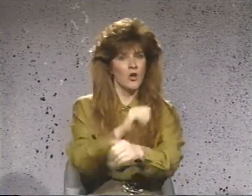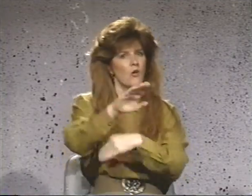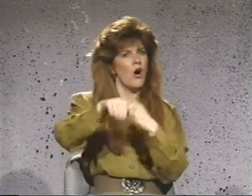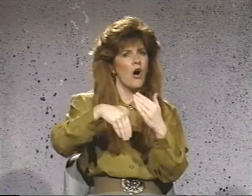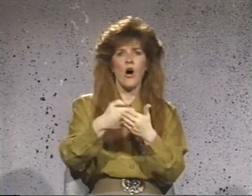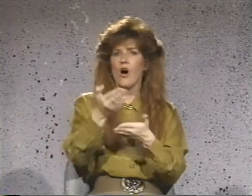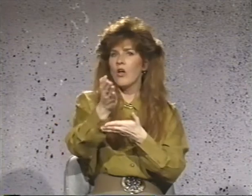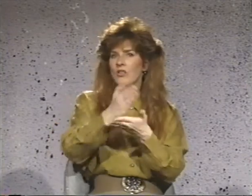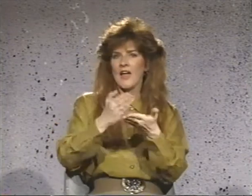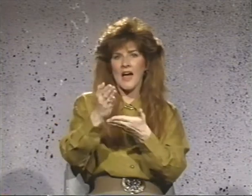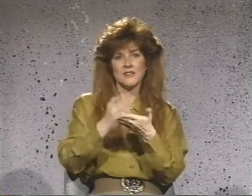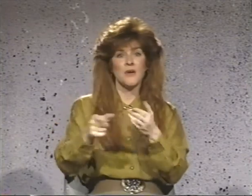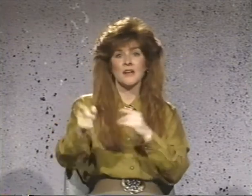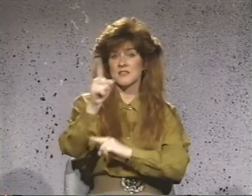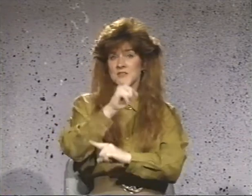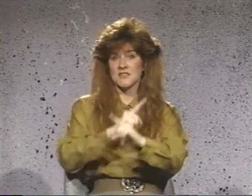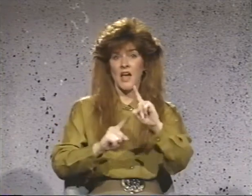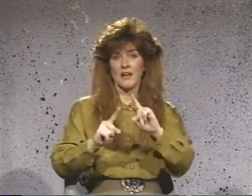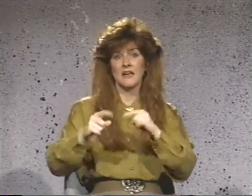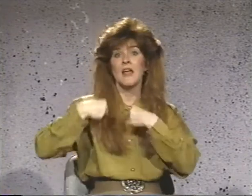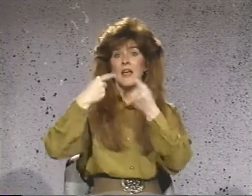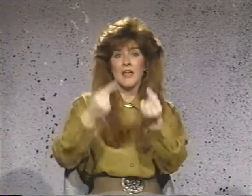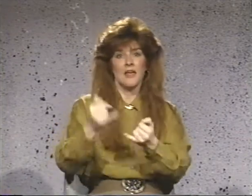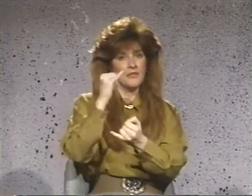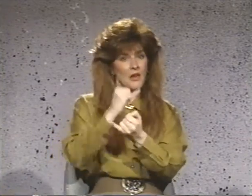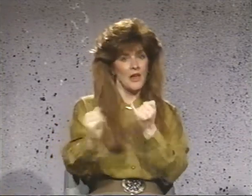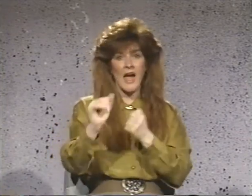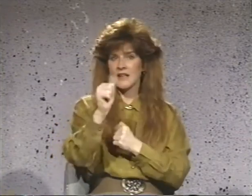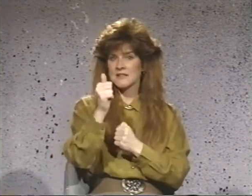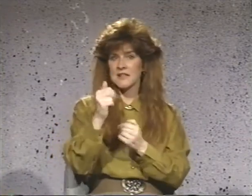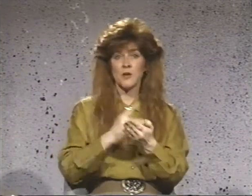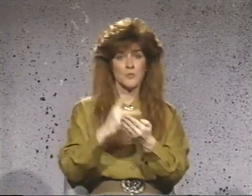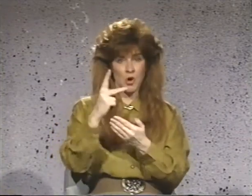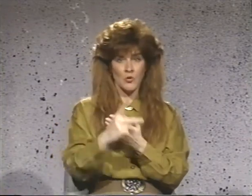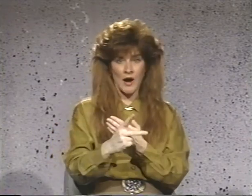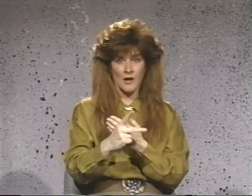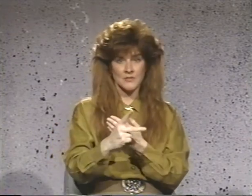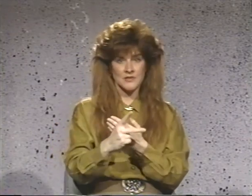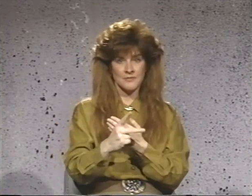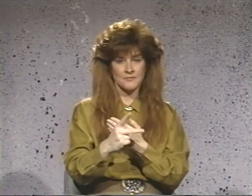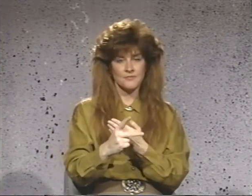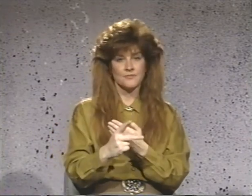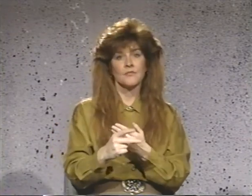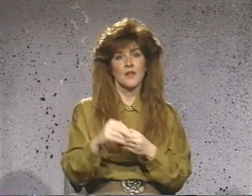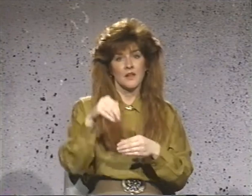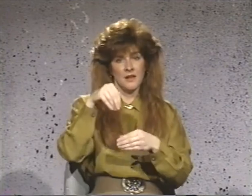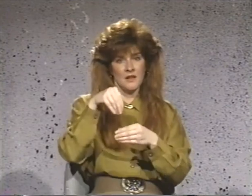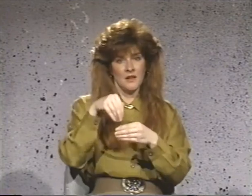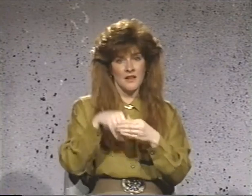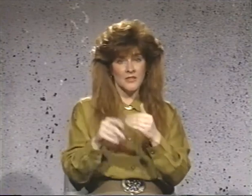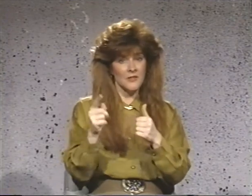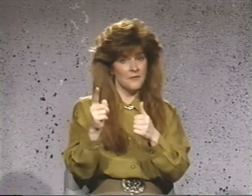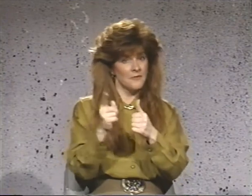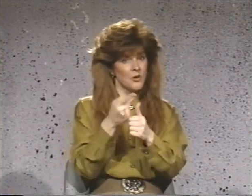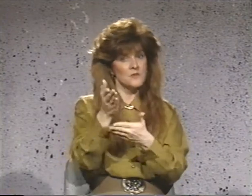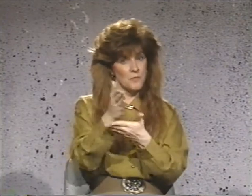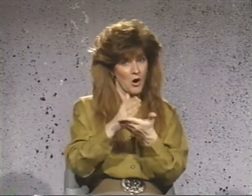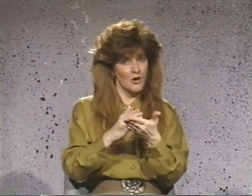all the aspects of signing in the last 10 programs. In the first part,